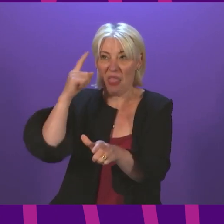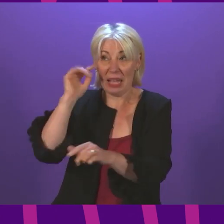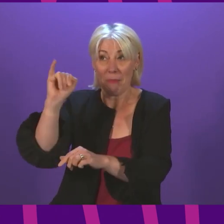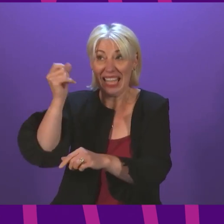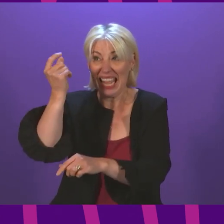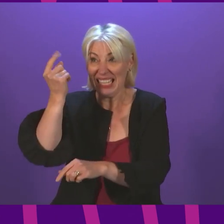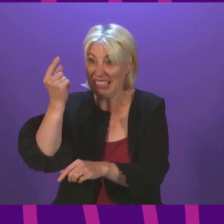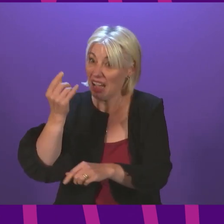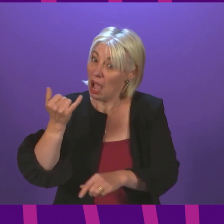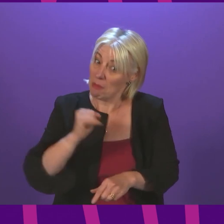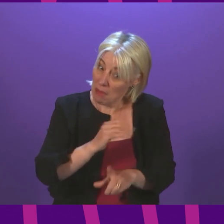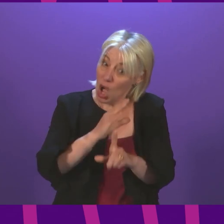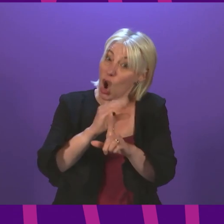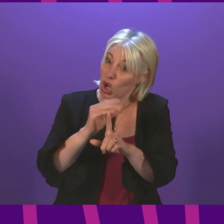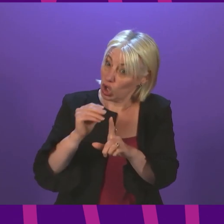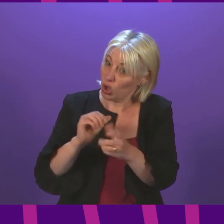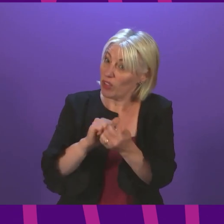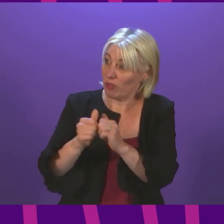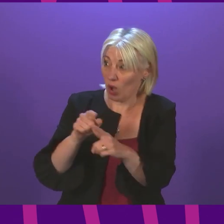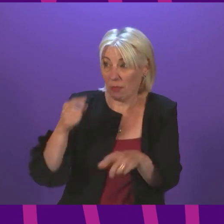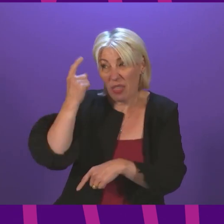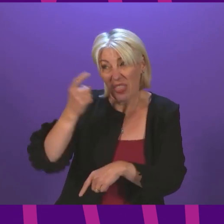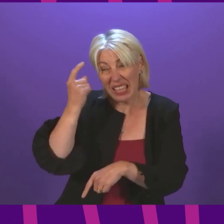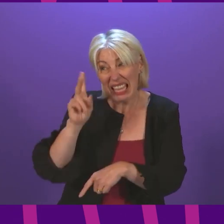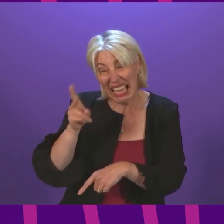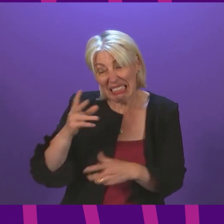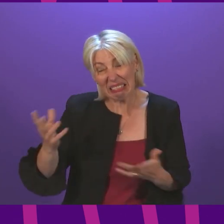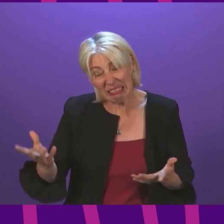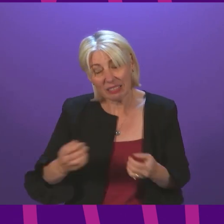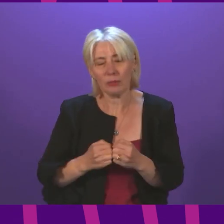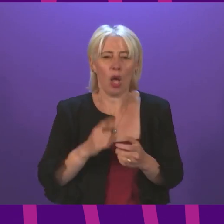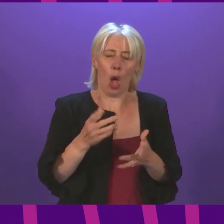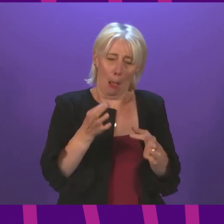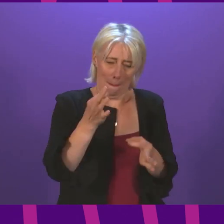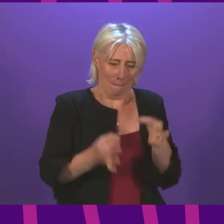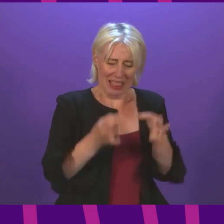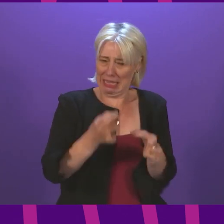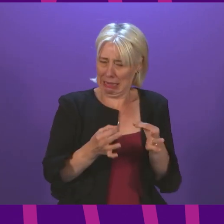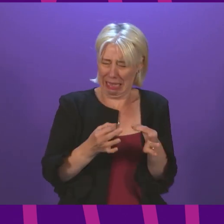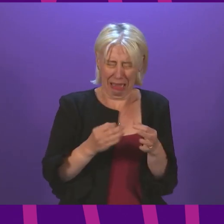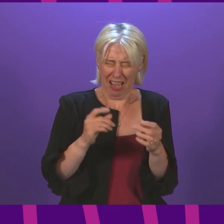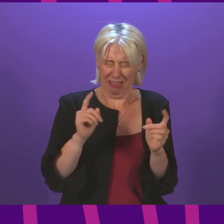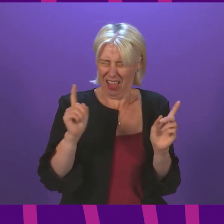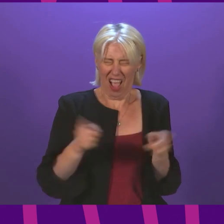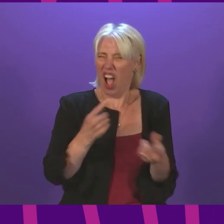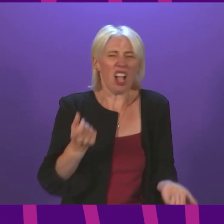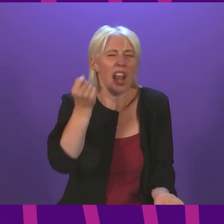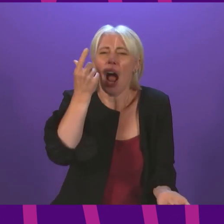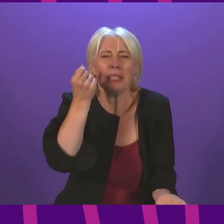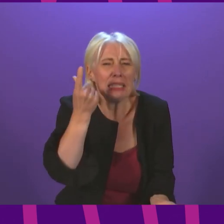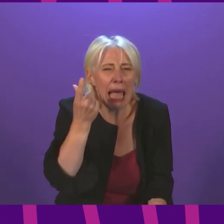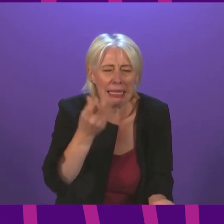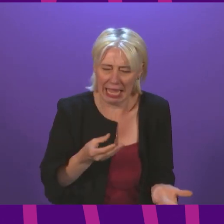Conservative colleagues opposite might want to think again. Because this is politically incomprehensible. It is economically